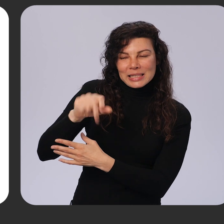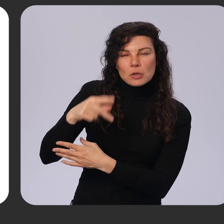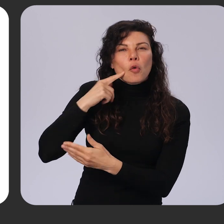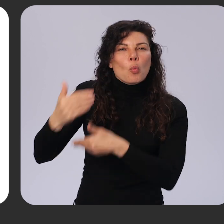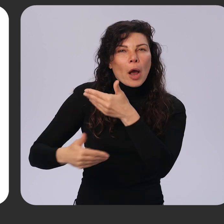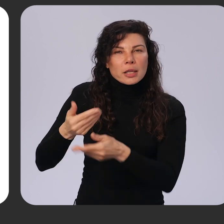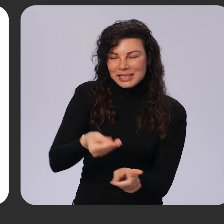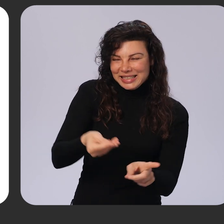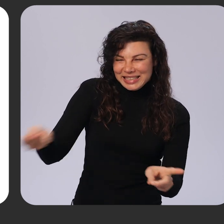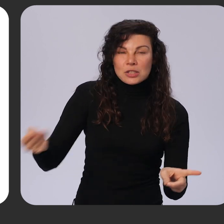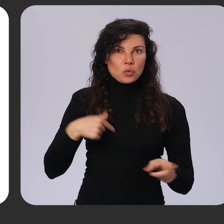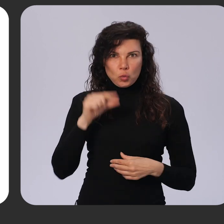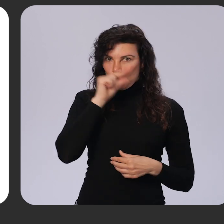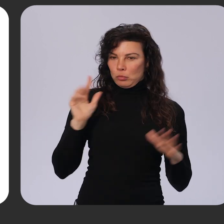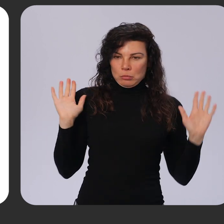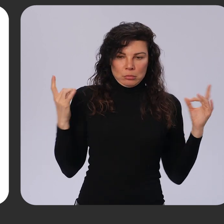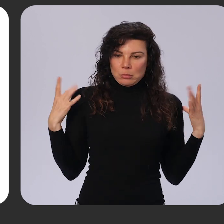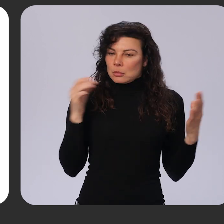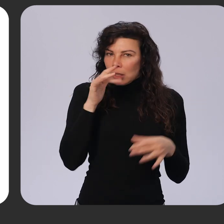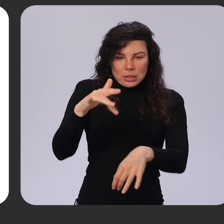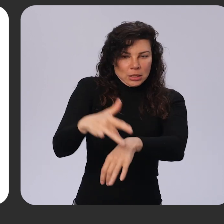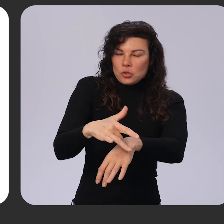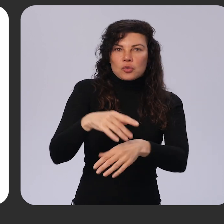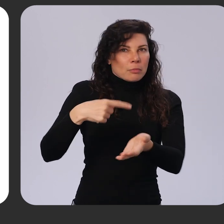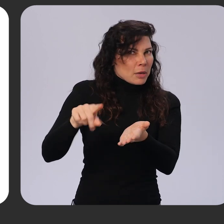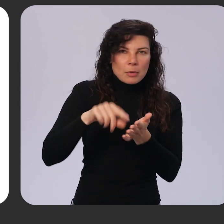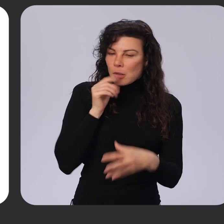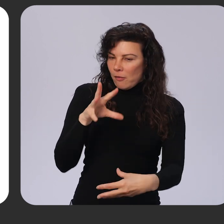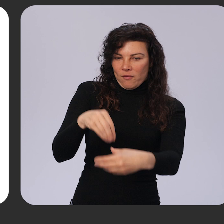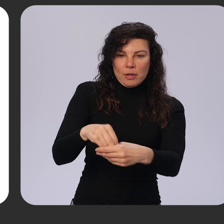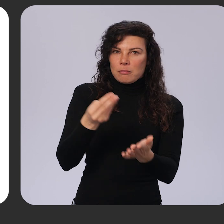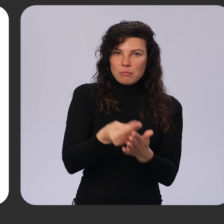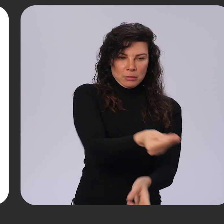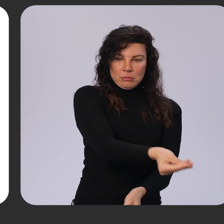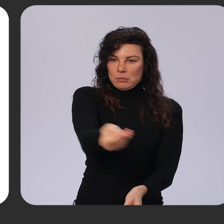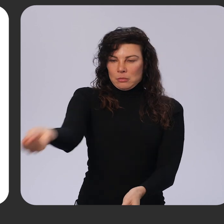Google does not process the payment and is not involved in moving the money from the customer to the merchant.